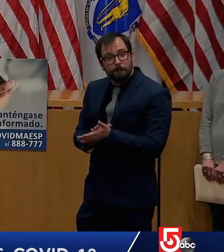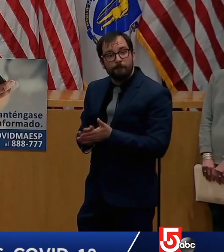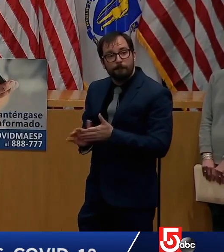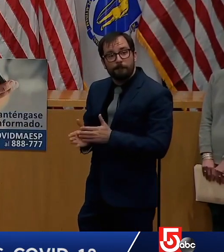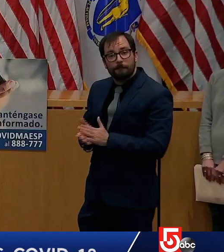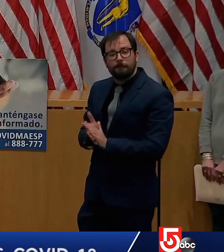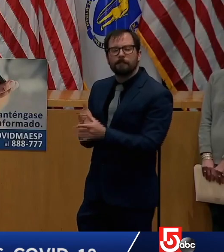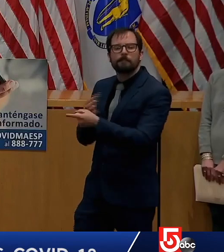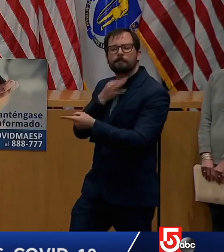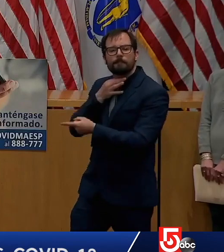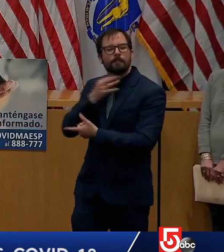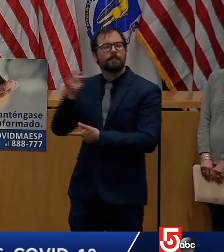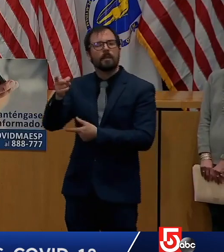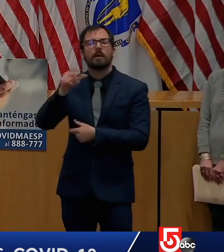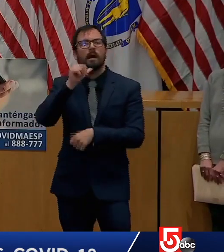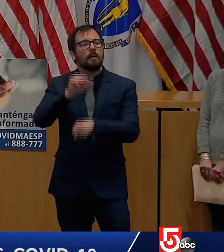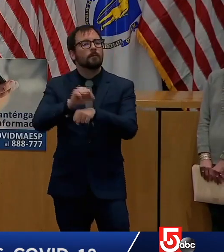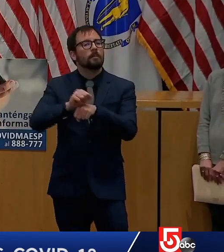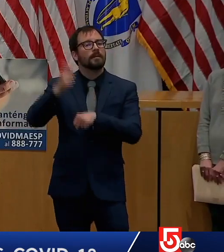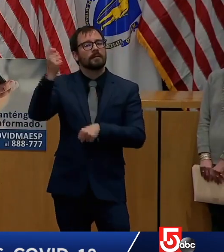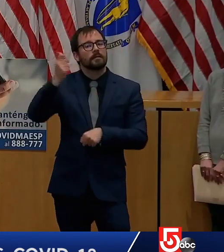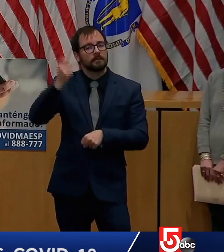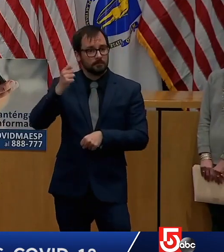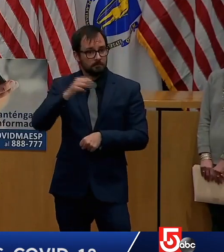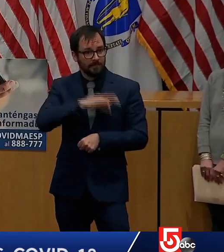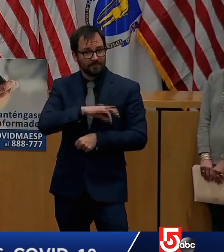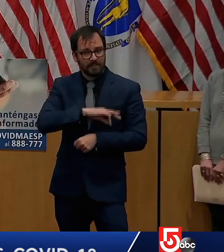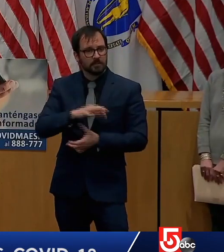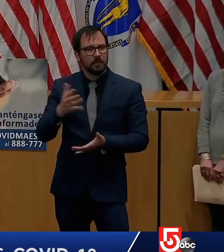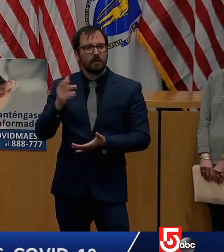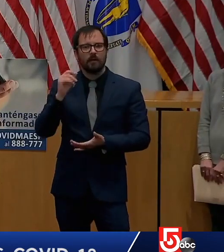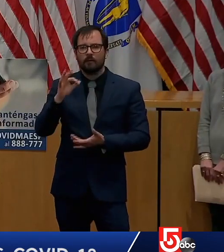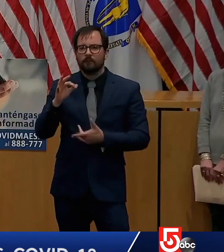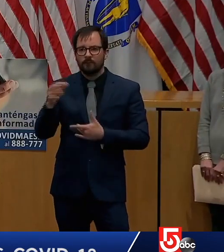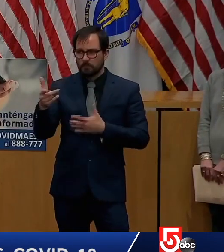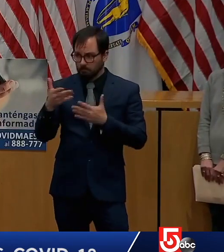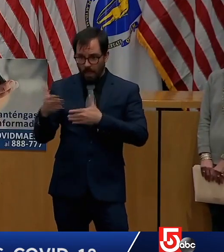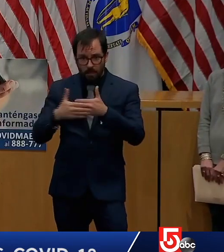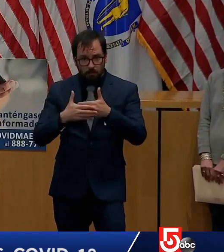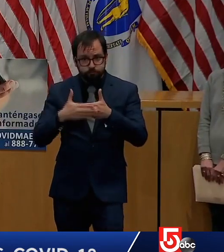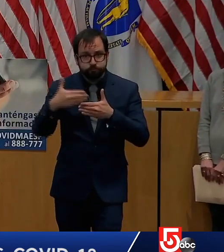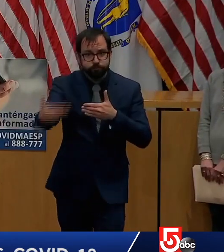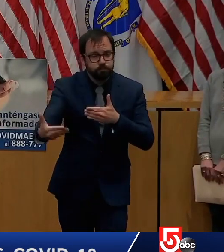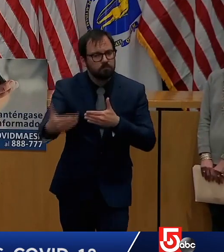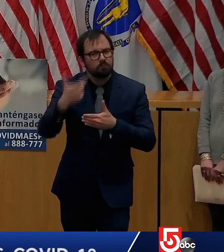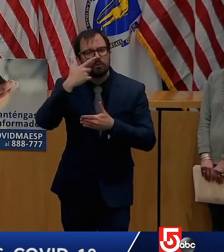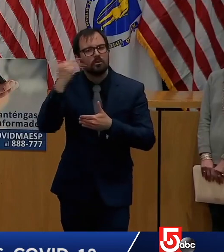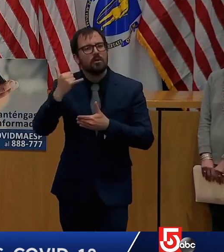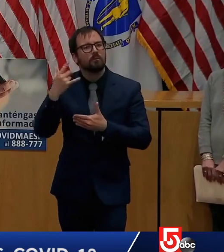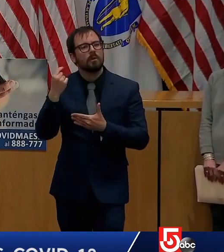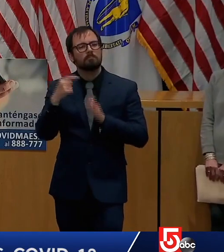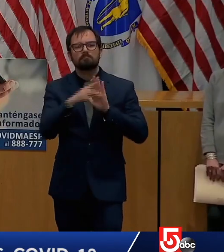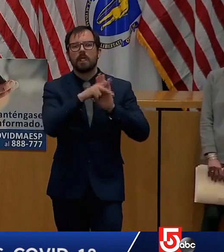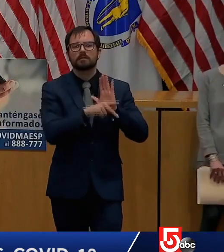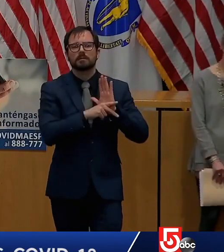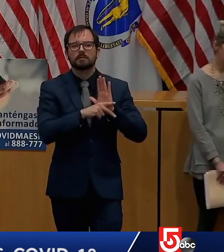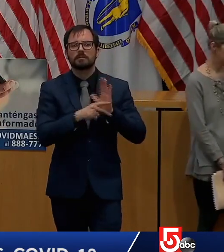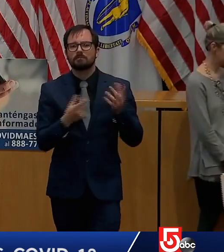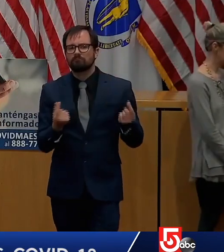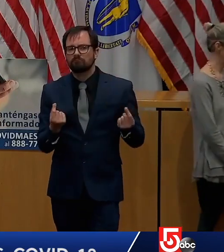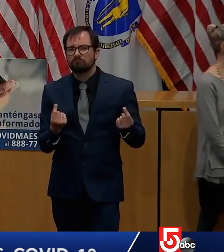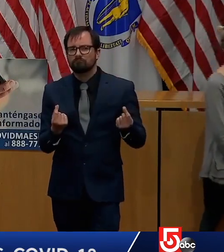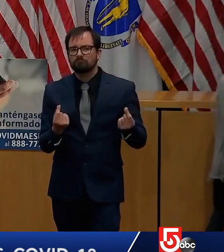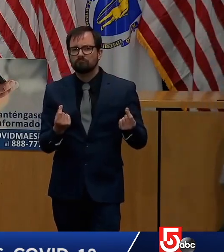That that's in the day they go through the regular system, but that is operational at this point in time. Yeah, thanks.